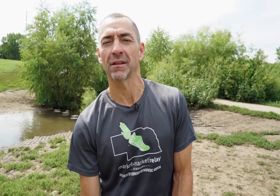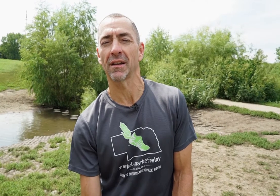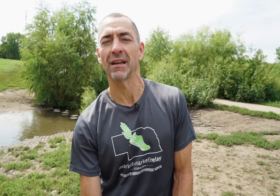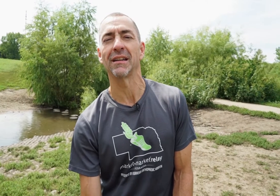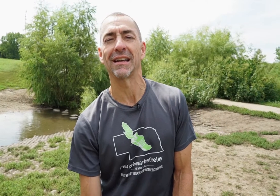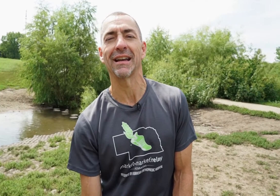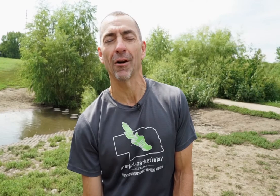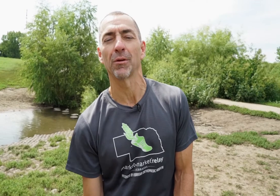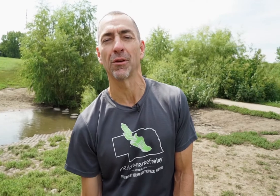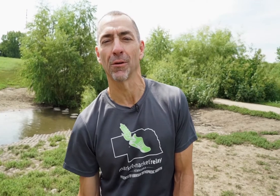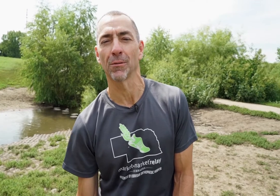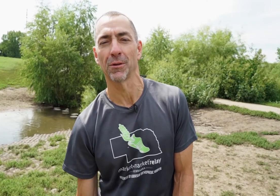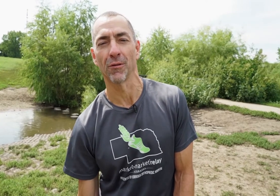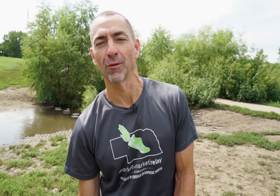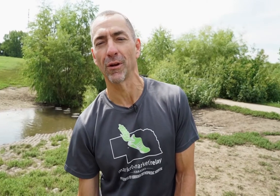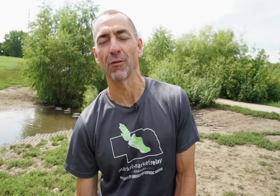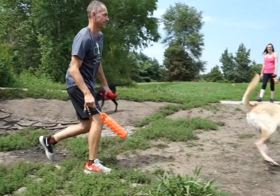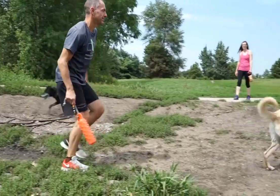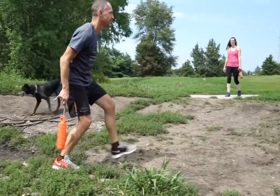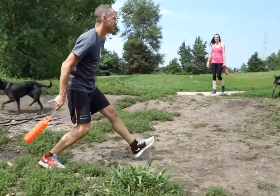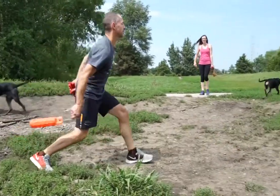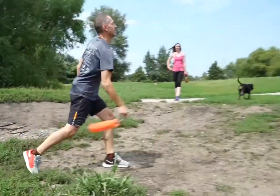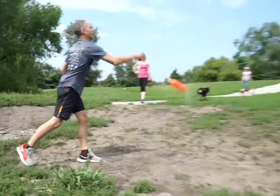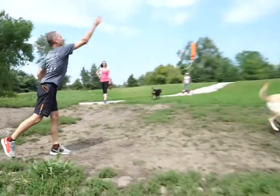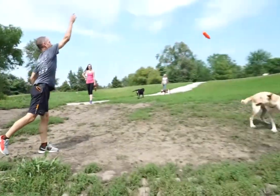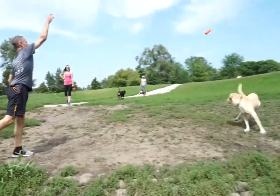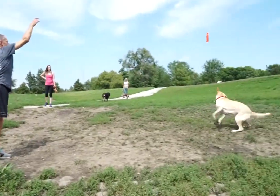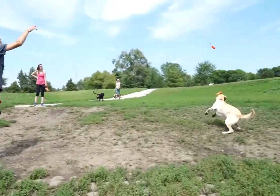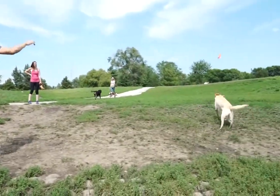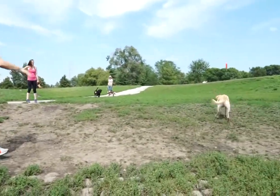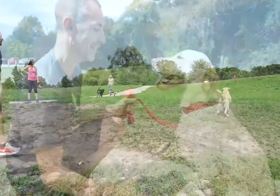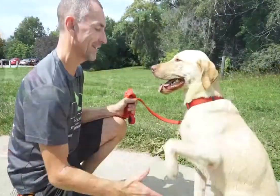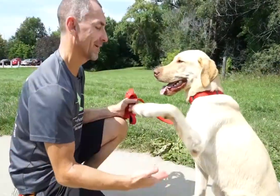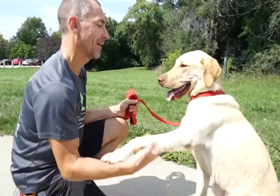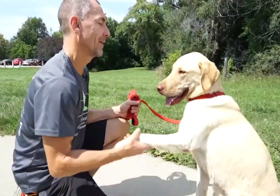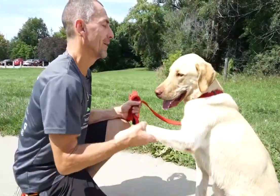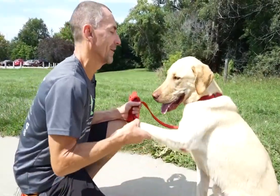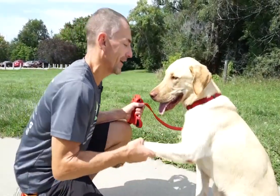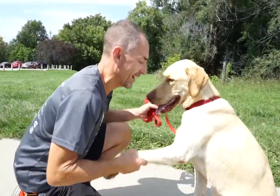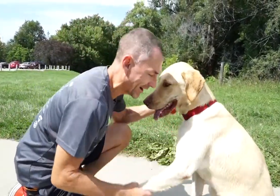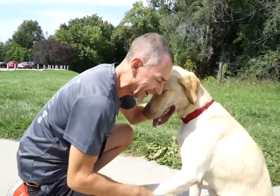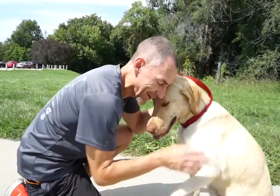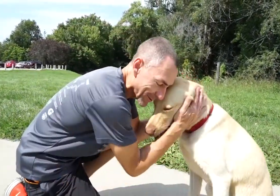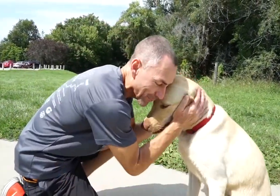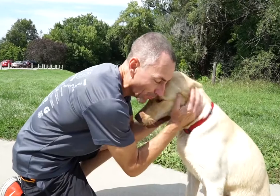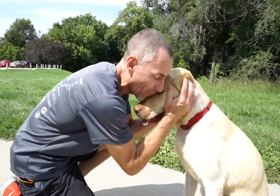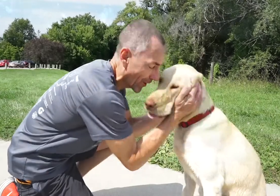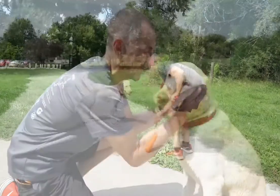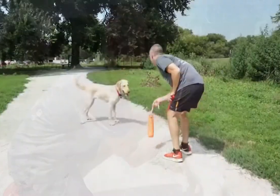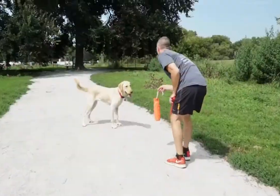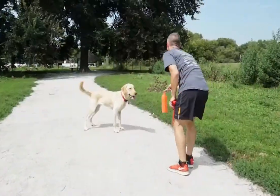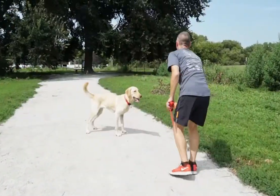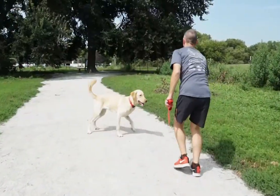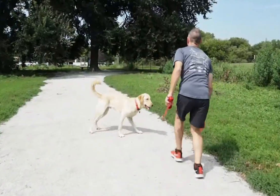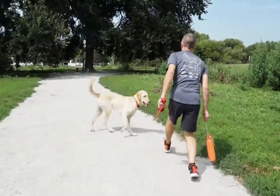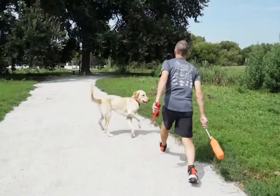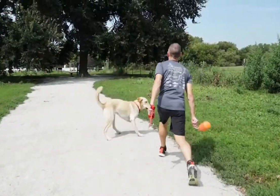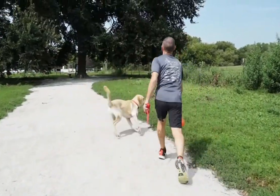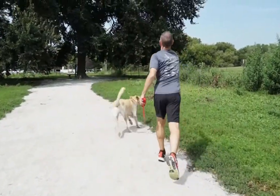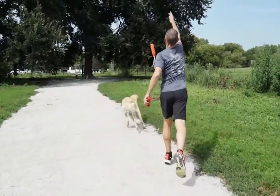again, to get out with your furry friend. I encourage you to be creative, enjoy the time with them, and use it as both a physical and a mental